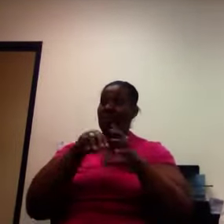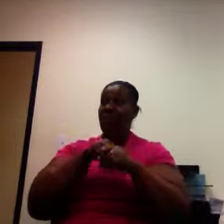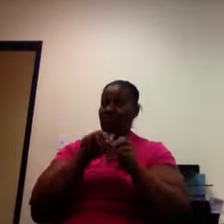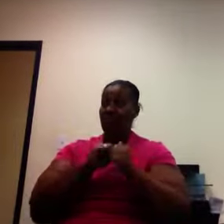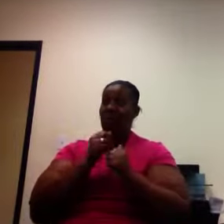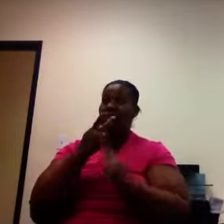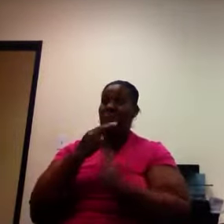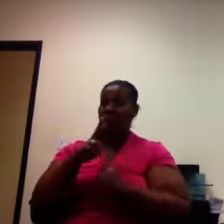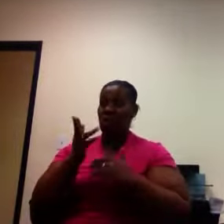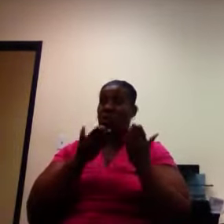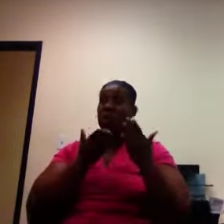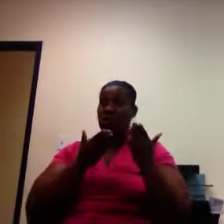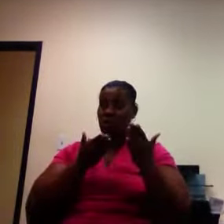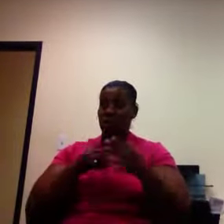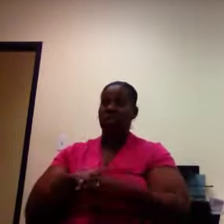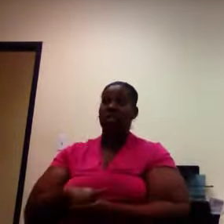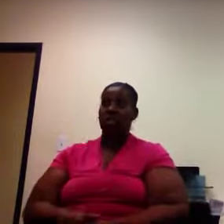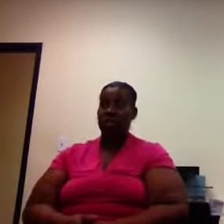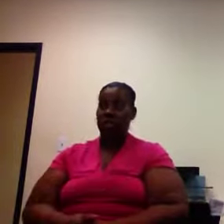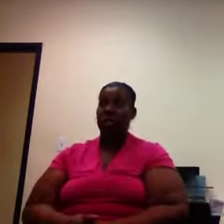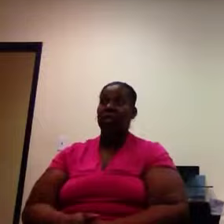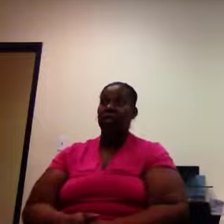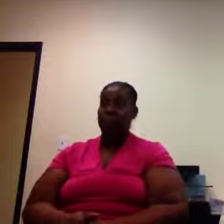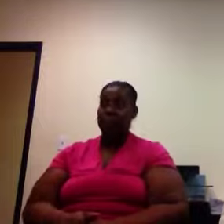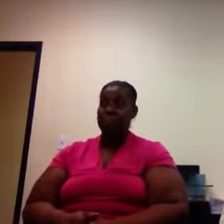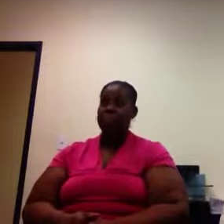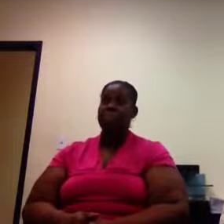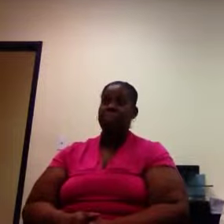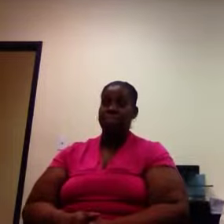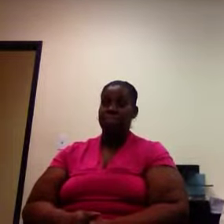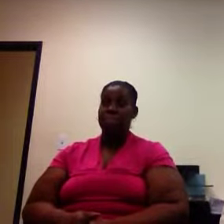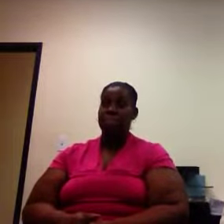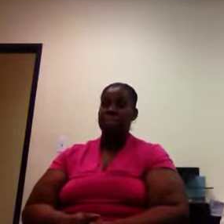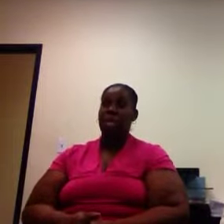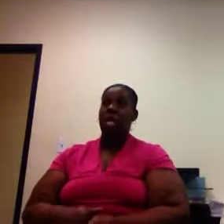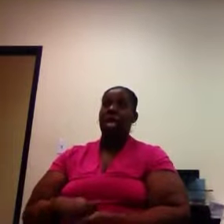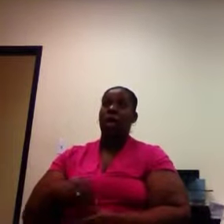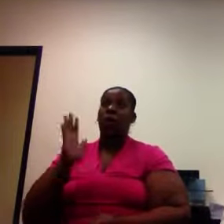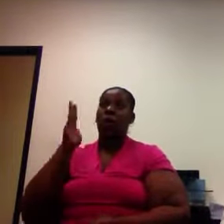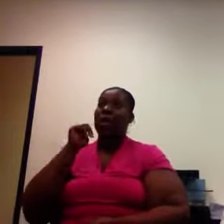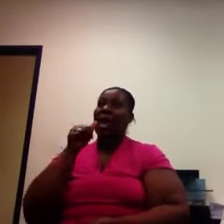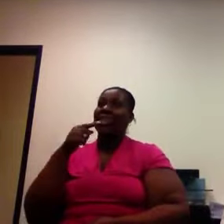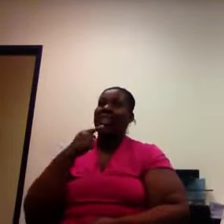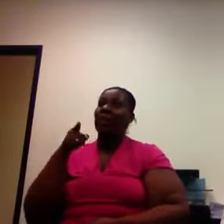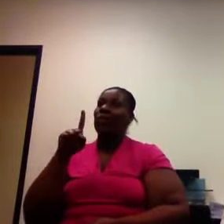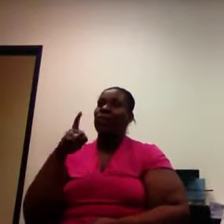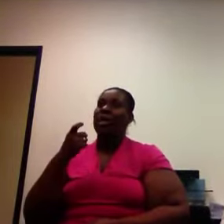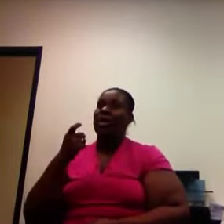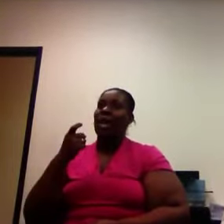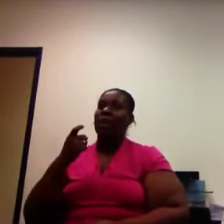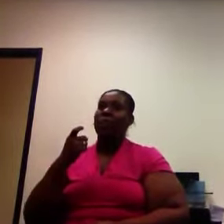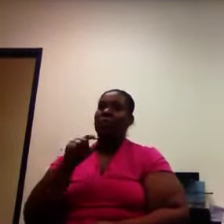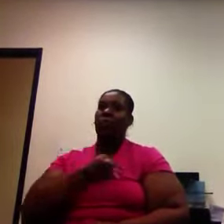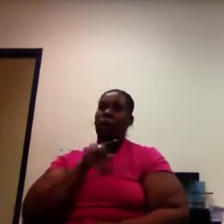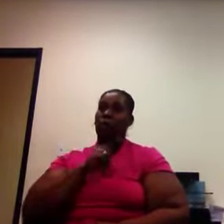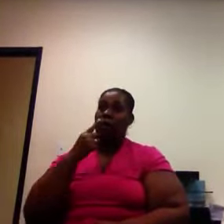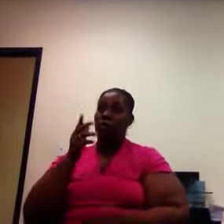or found ineligible for services on the basis of sex, age, race, creed,